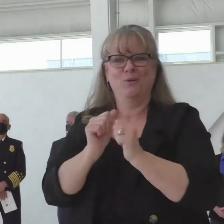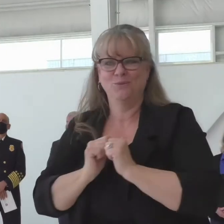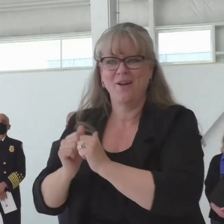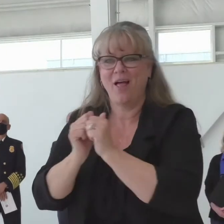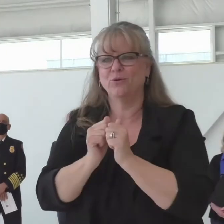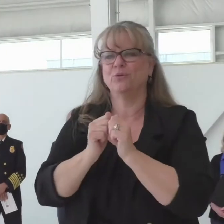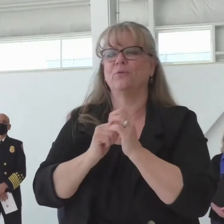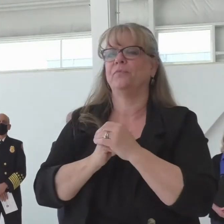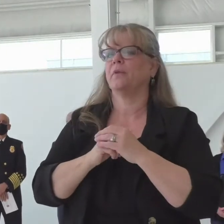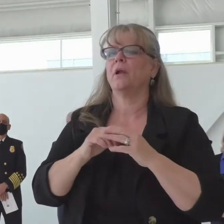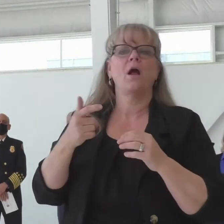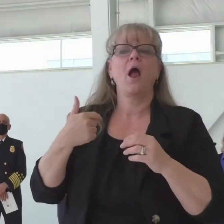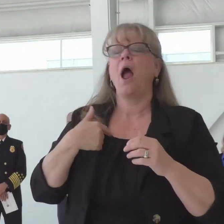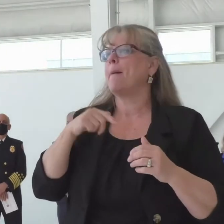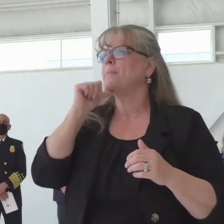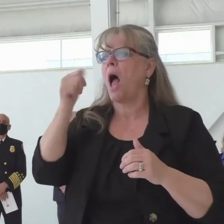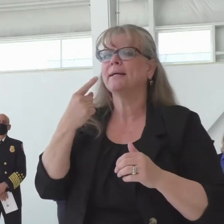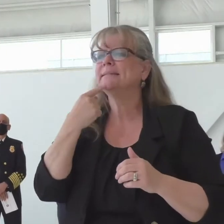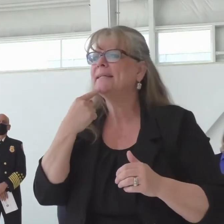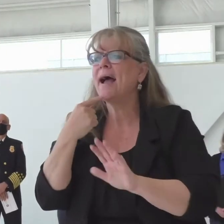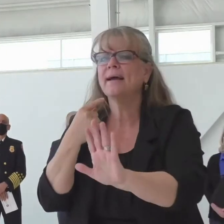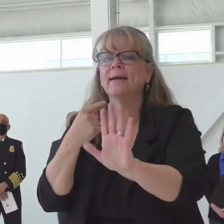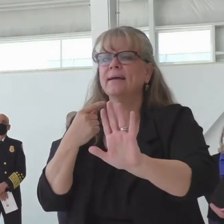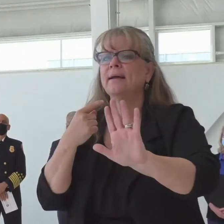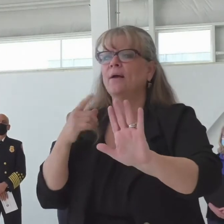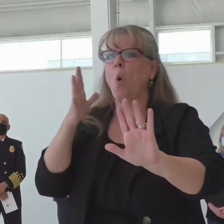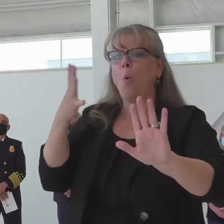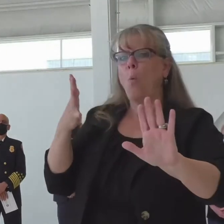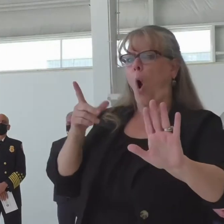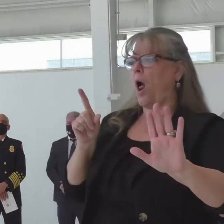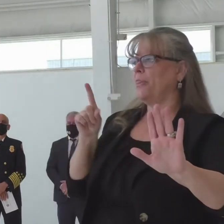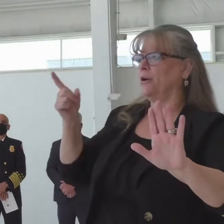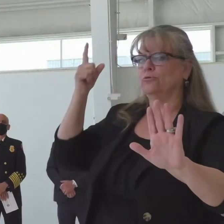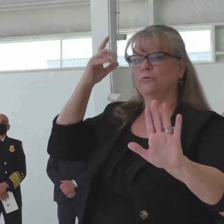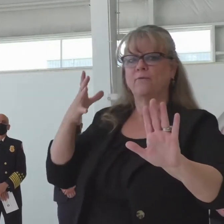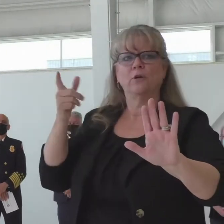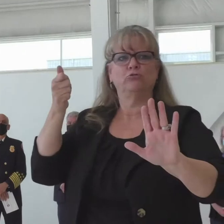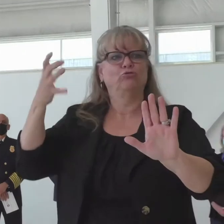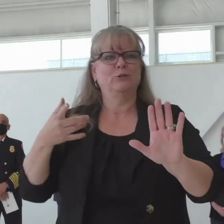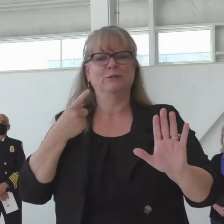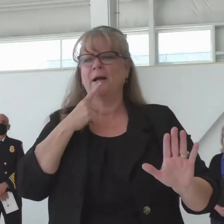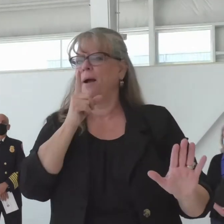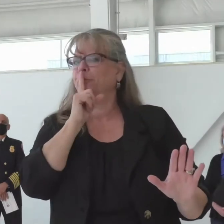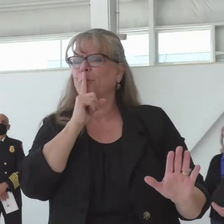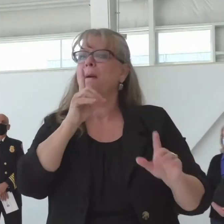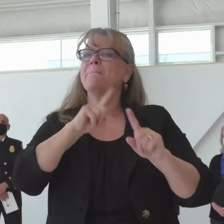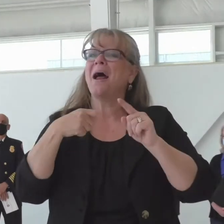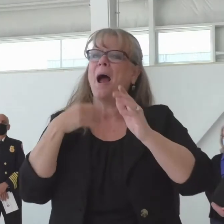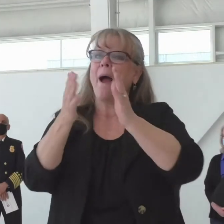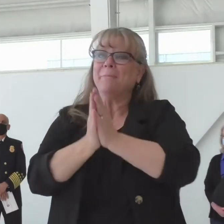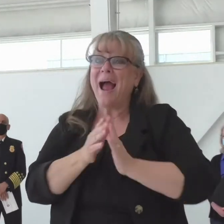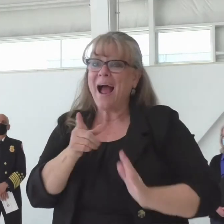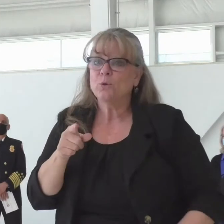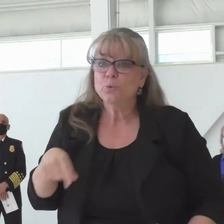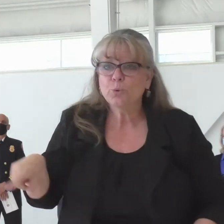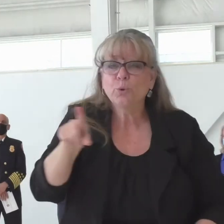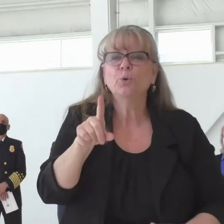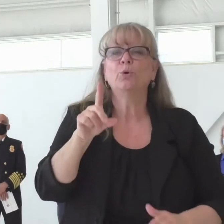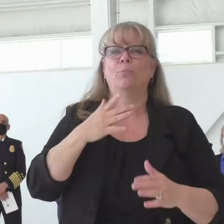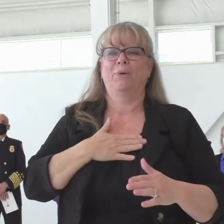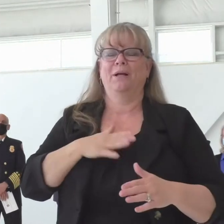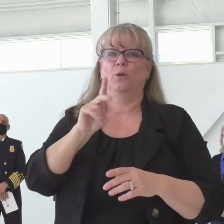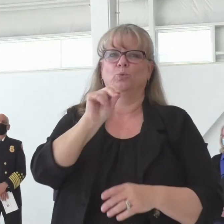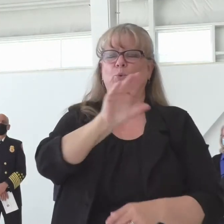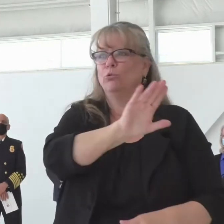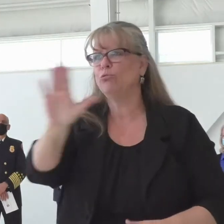State. Thank Hey turned it up. I'm trying to